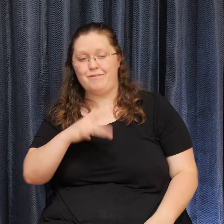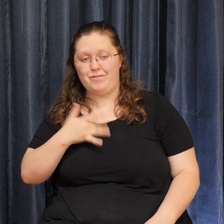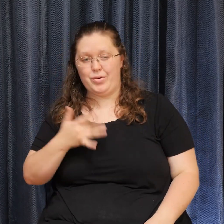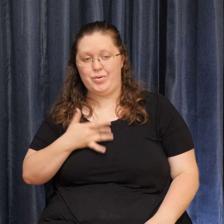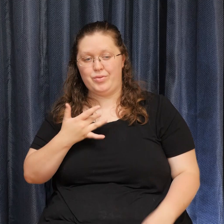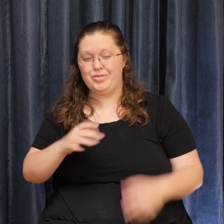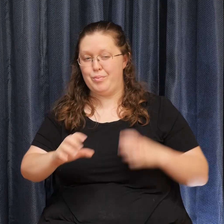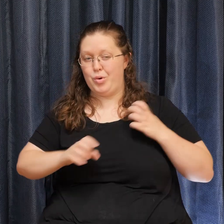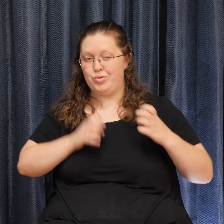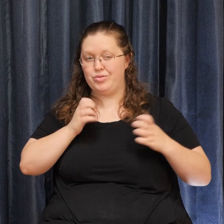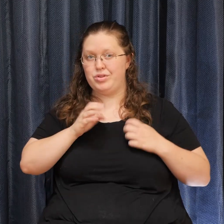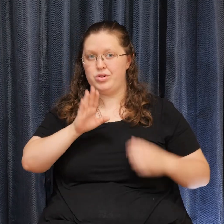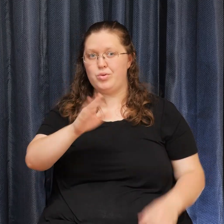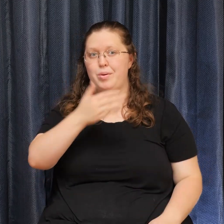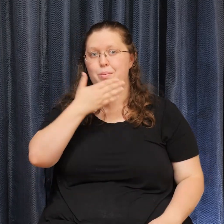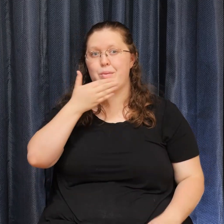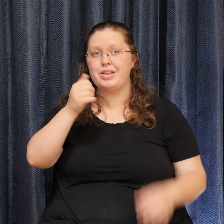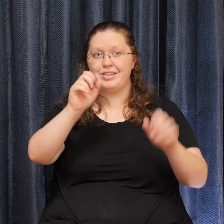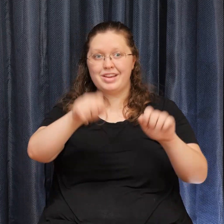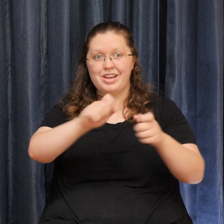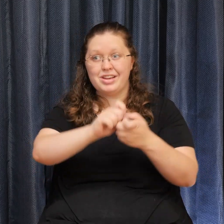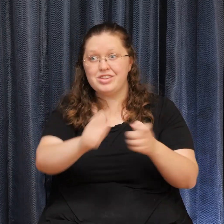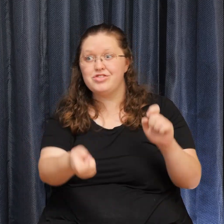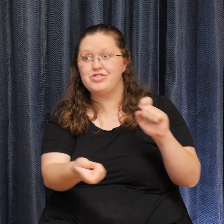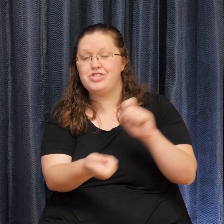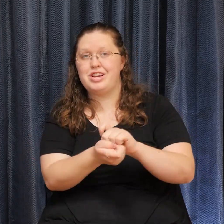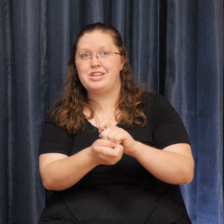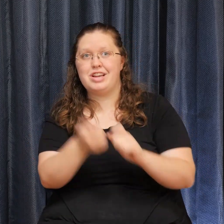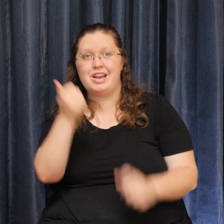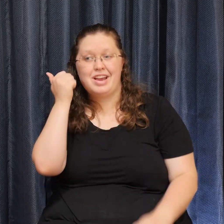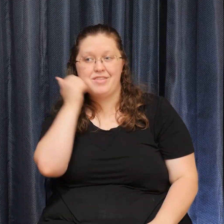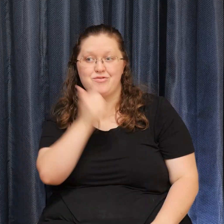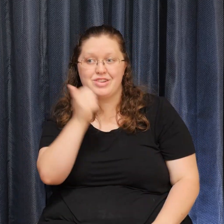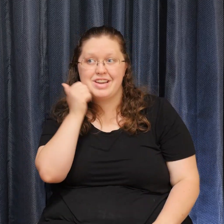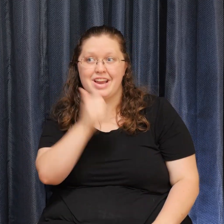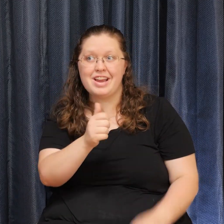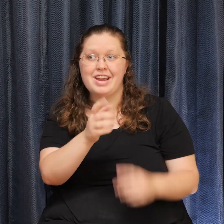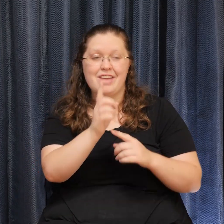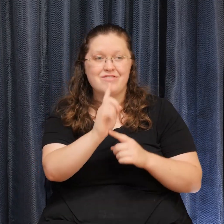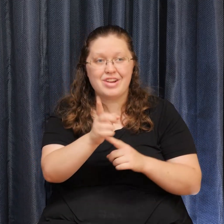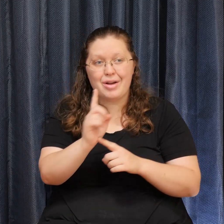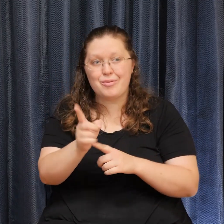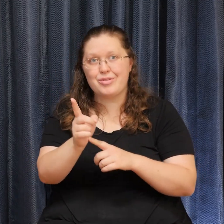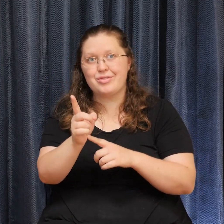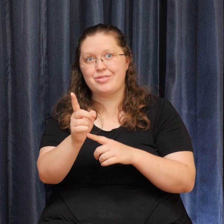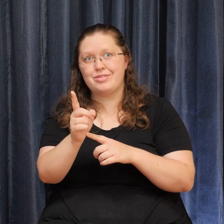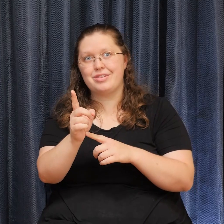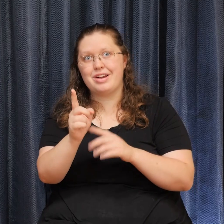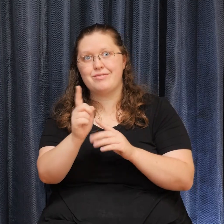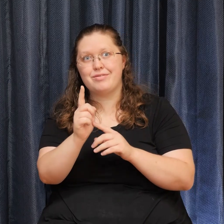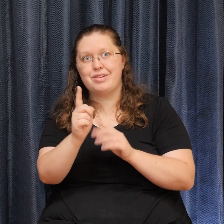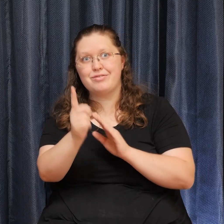From one hour To the next And from one day To another Your best will also Change over time